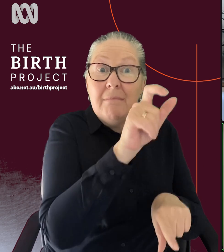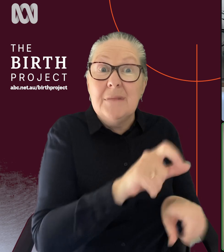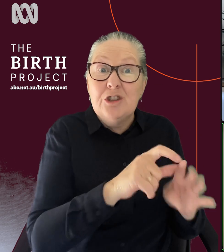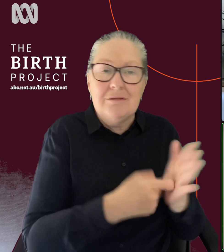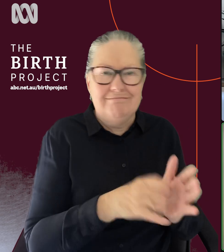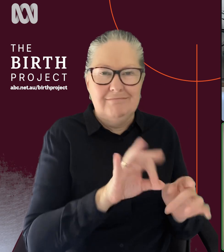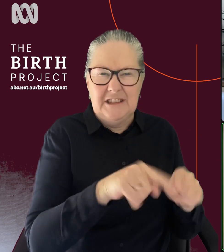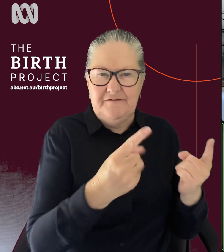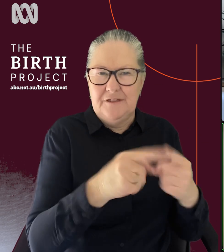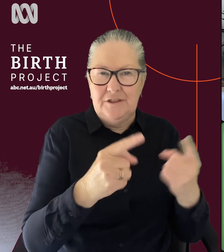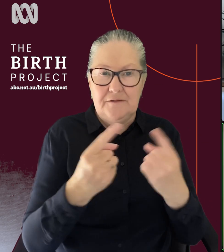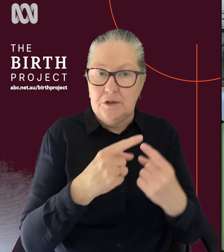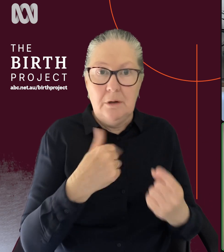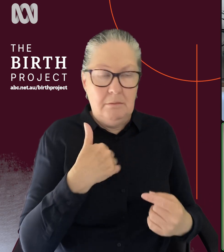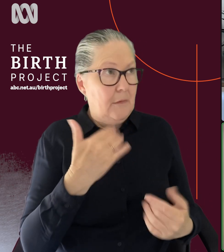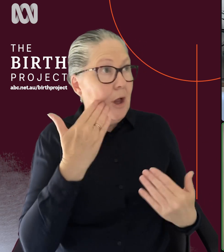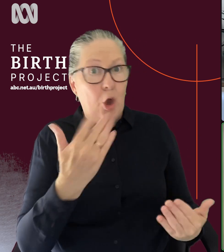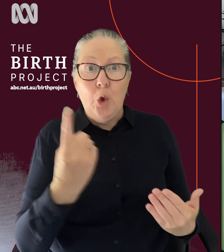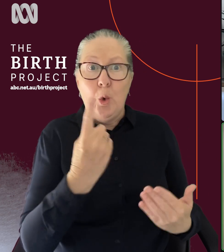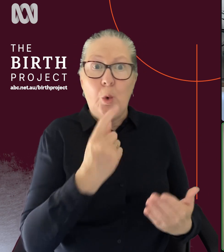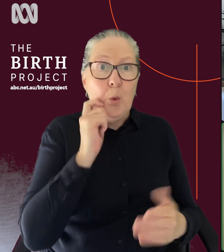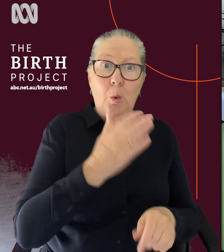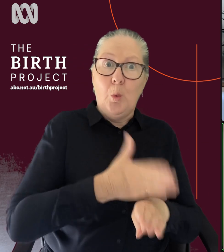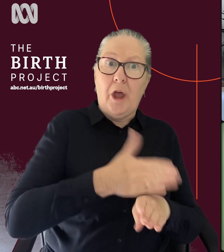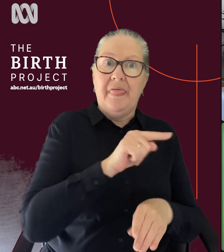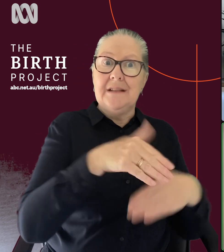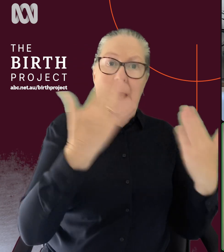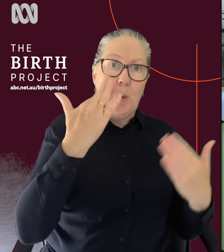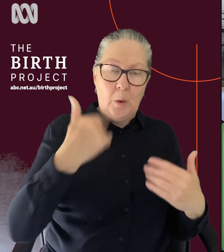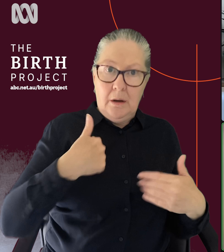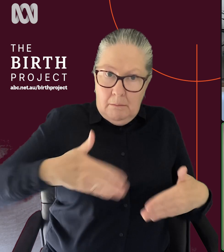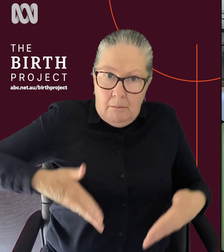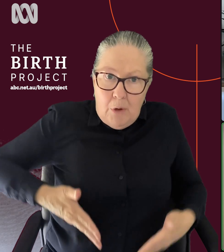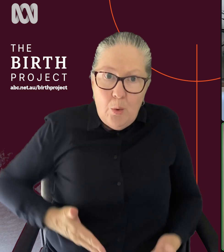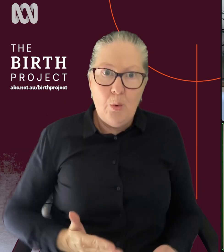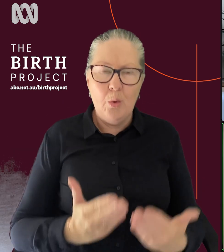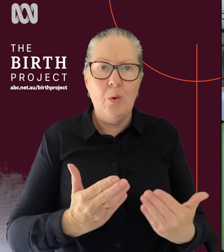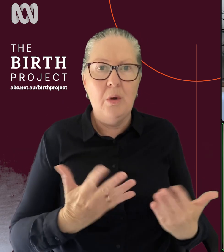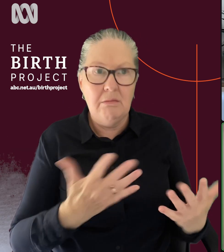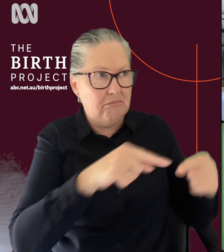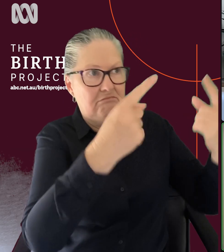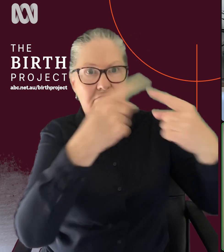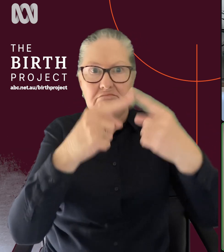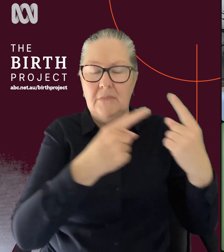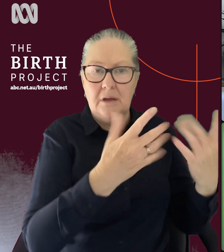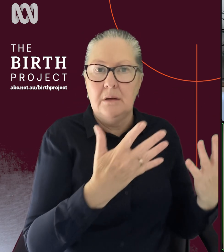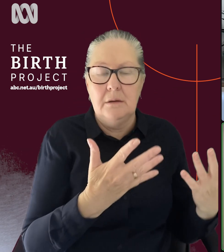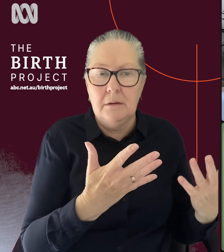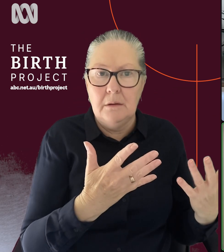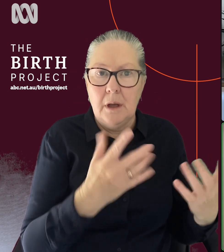you're unlikely to know who's going to be on shift when you birth your baby. So people who perhaps haven't gotten into a